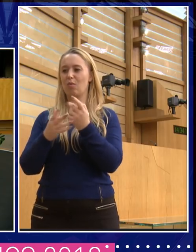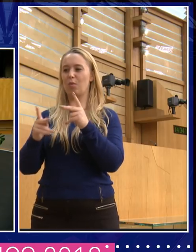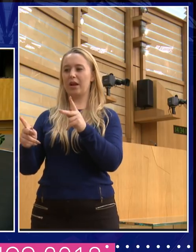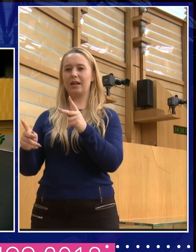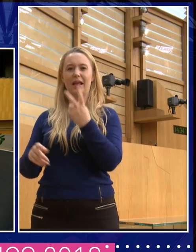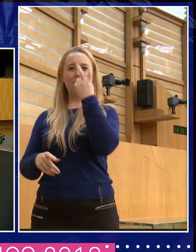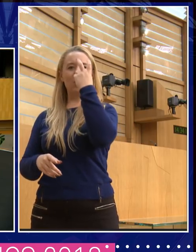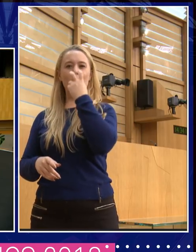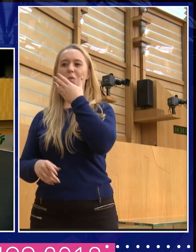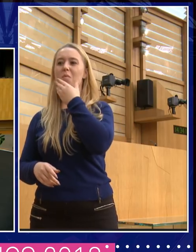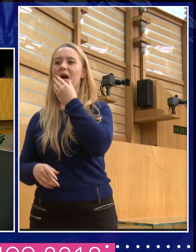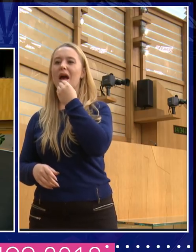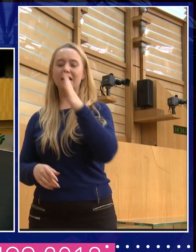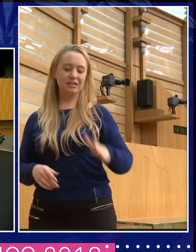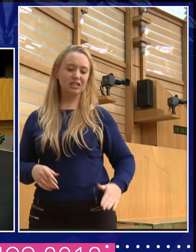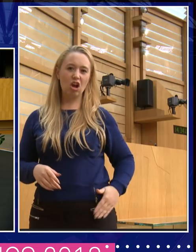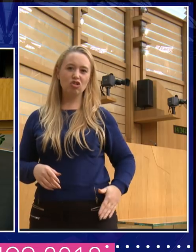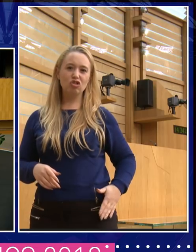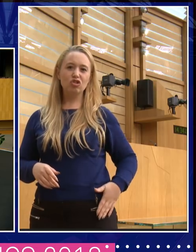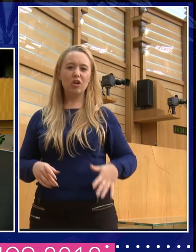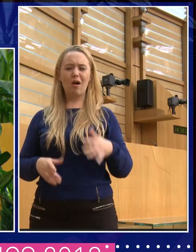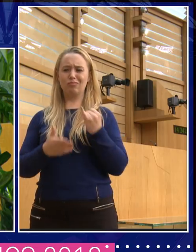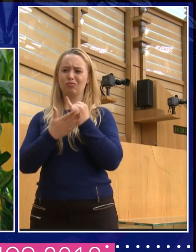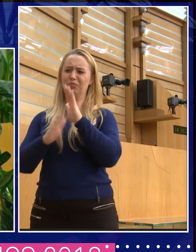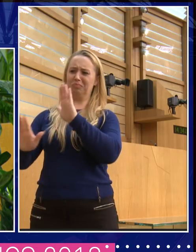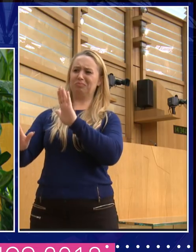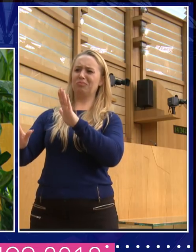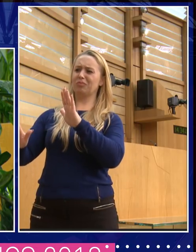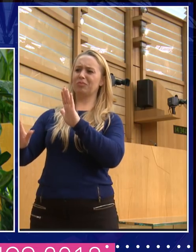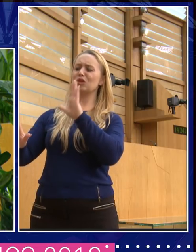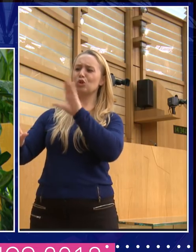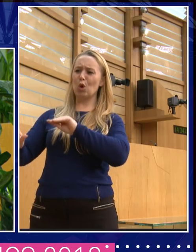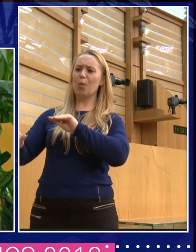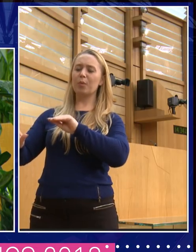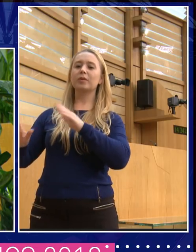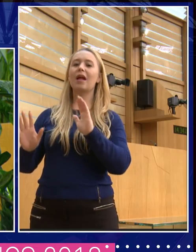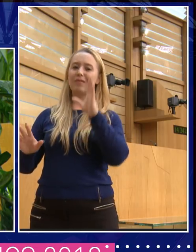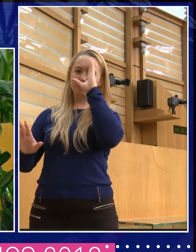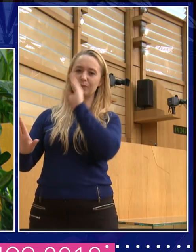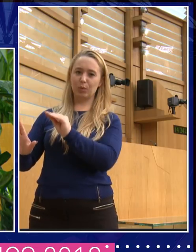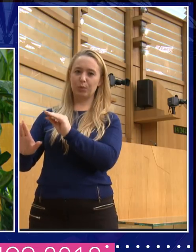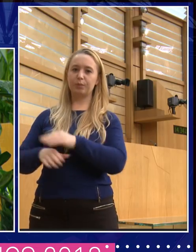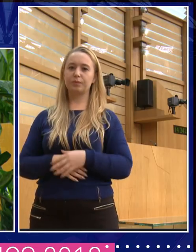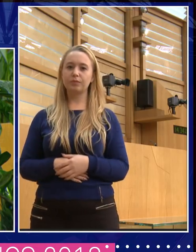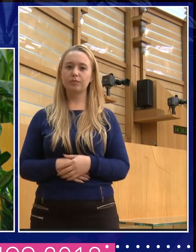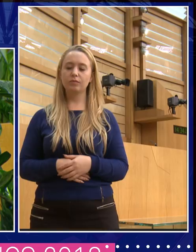to put his hand on your knee or whatever. And I think that's true. And that kind of... The